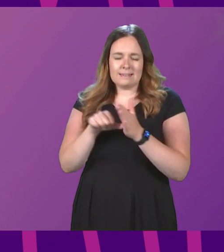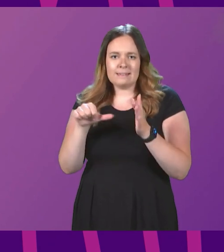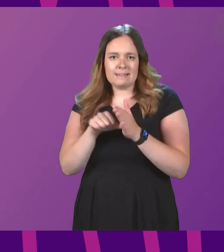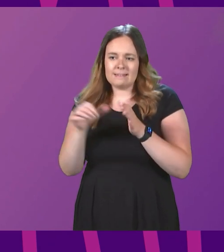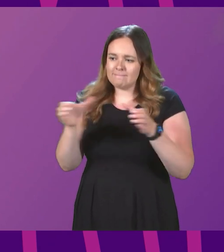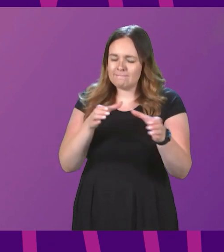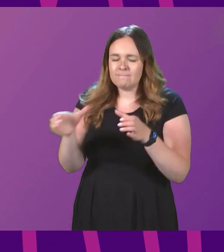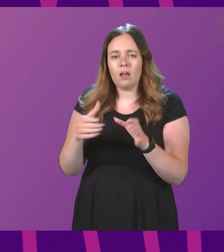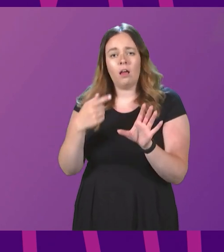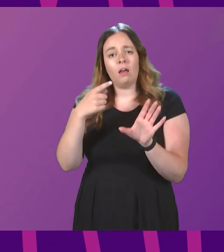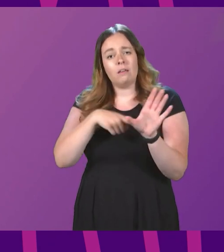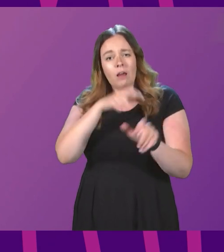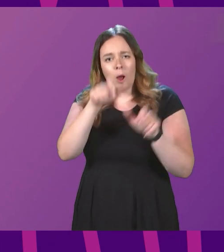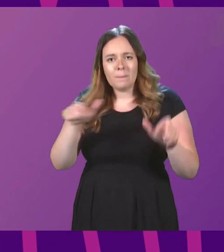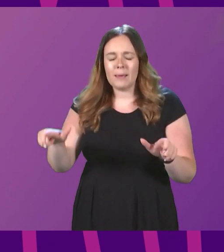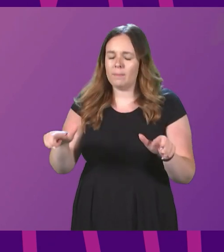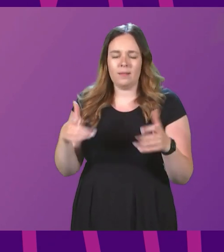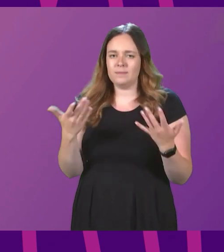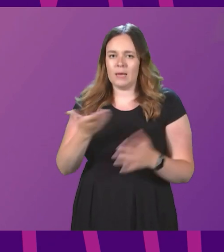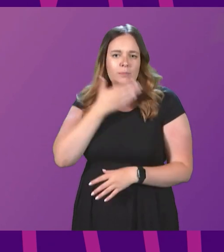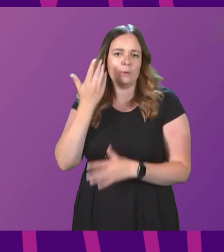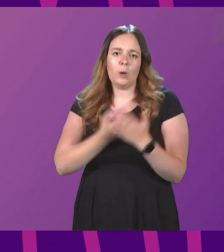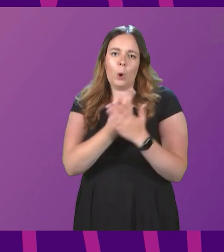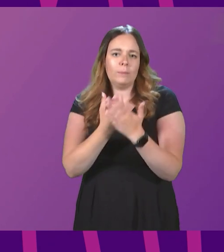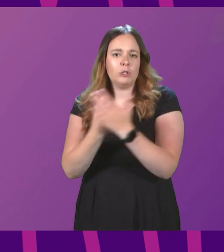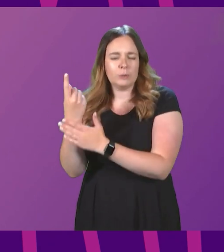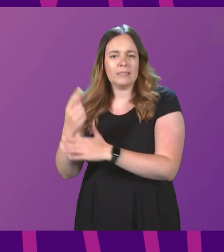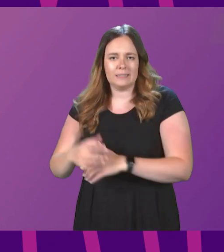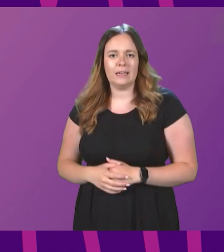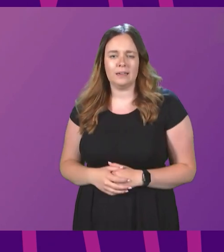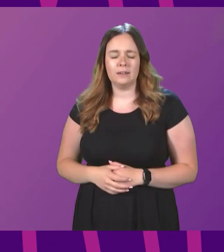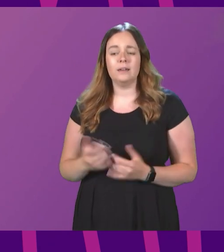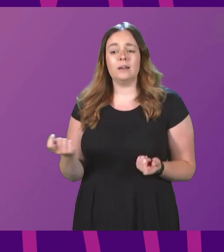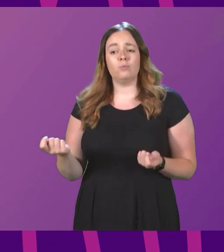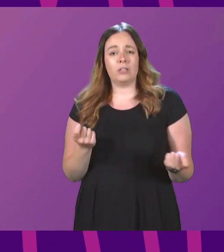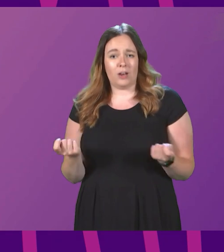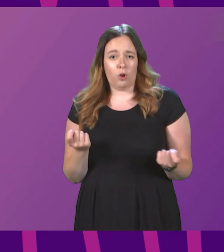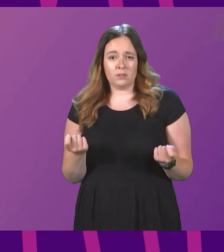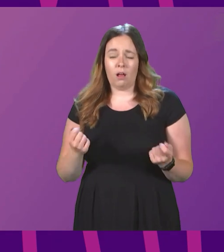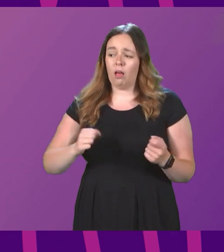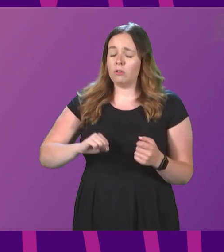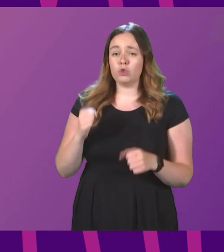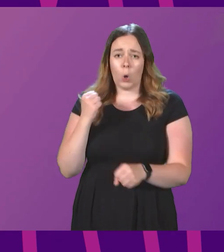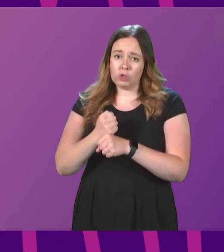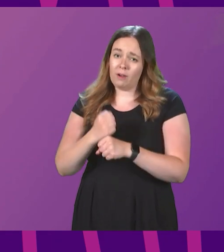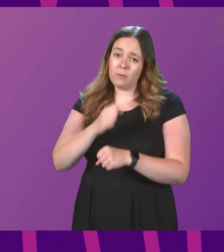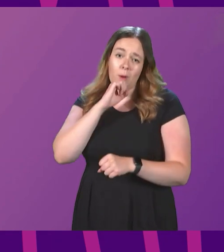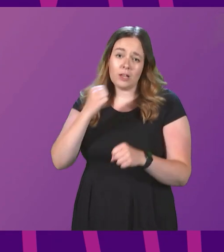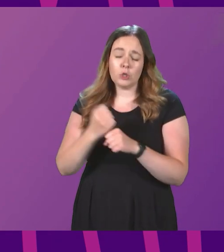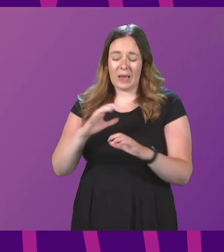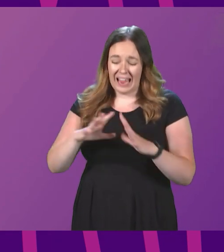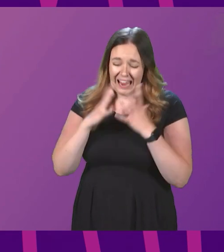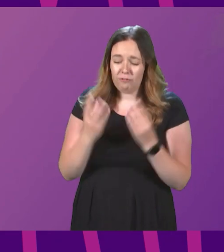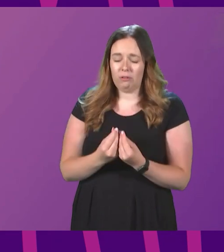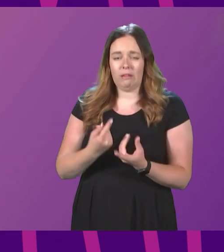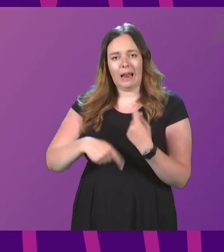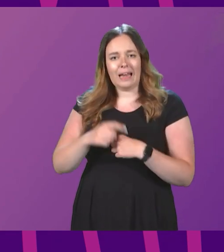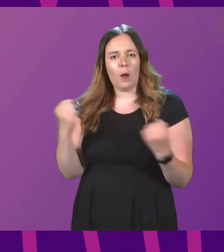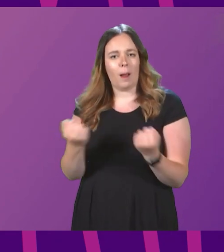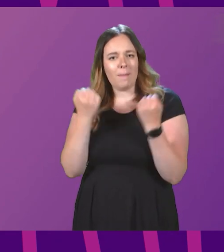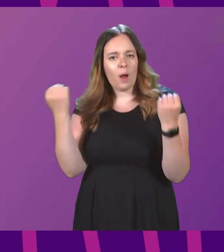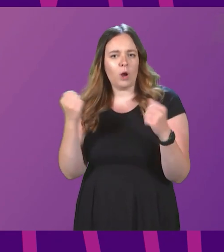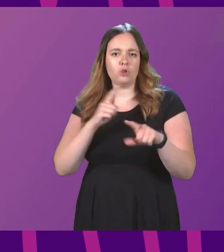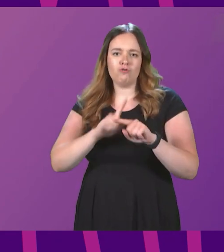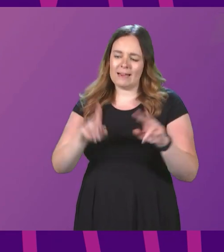Our young people have been robbed of opportunity. Presiding officer, the Scottish Government will do everything in our power to